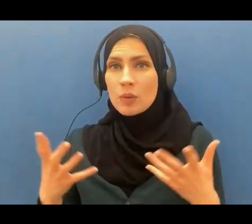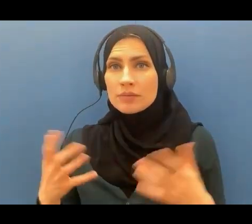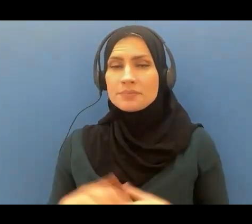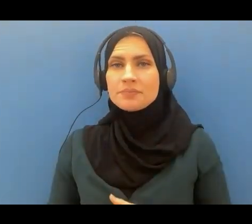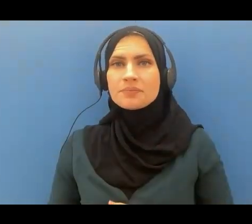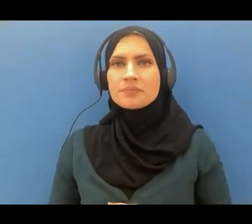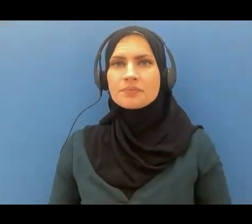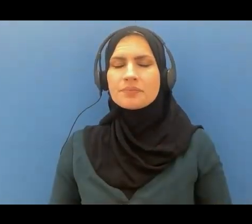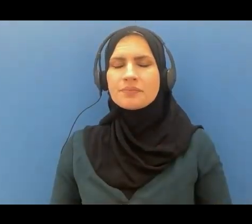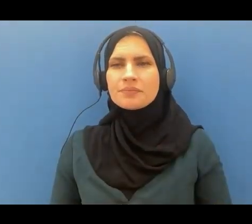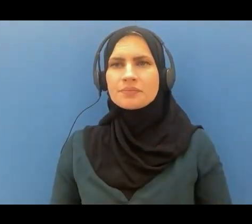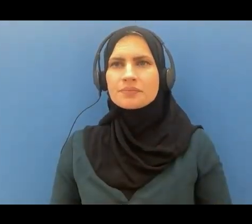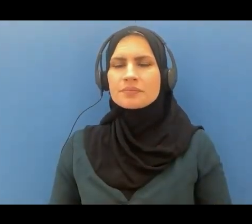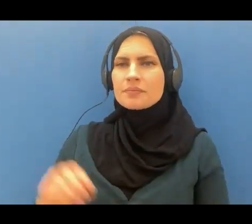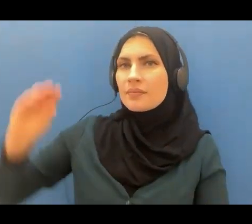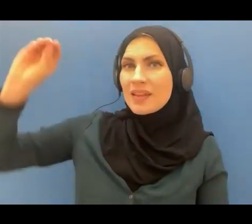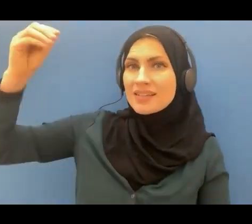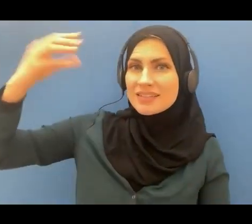will shine on the earth